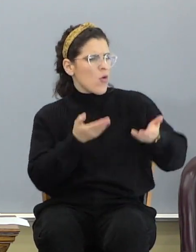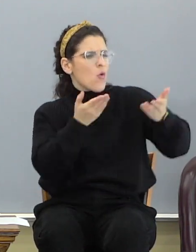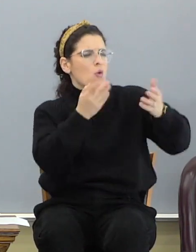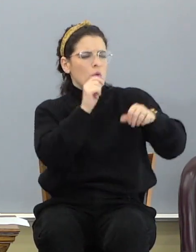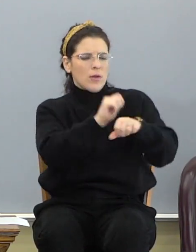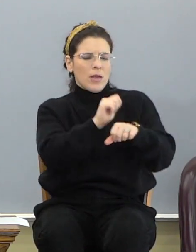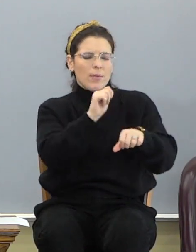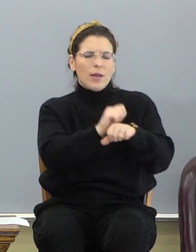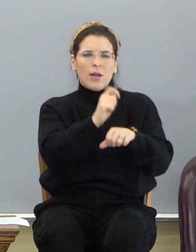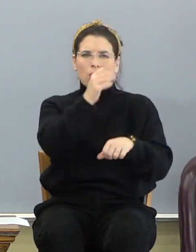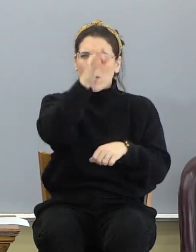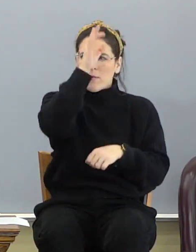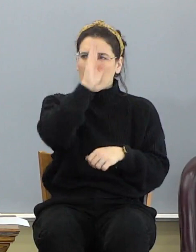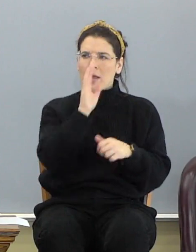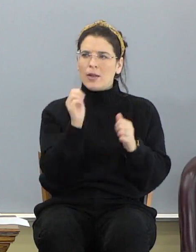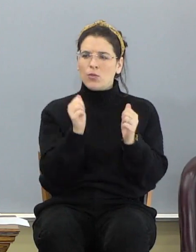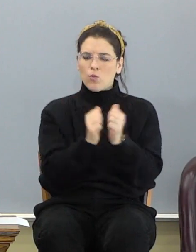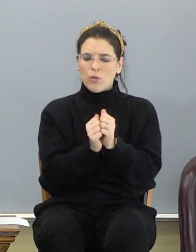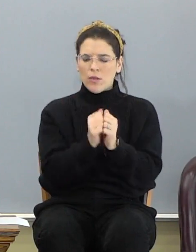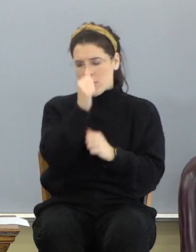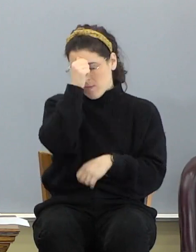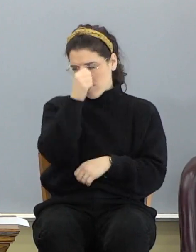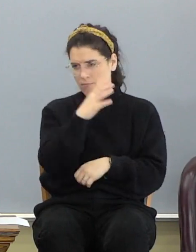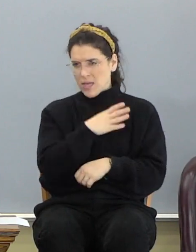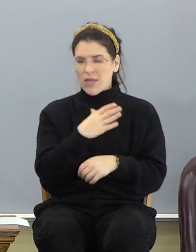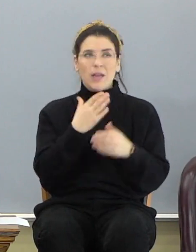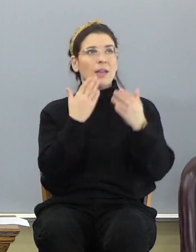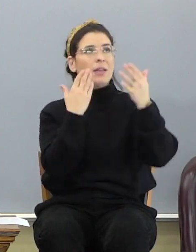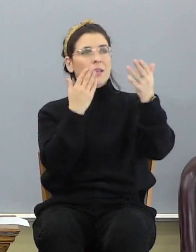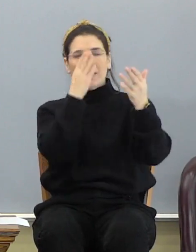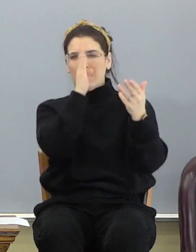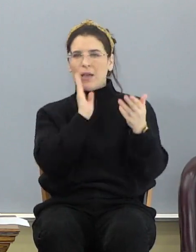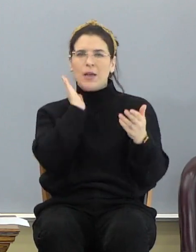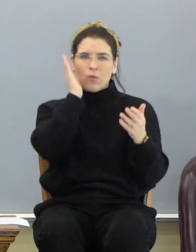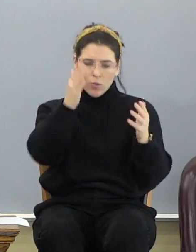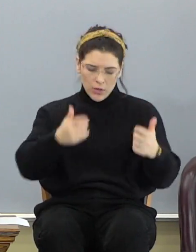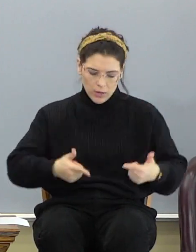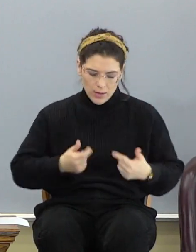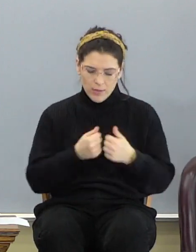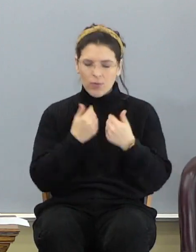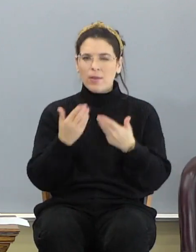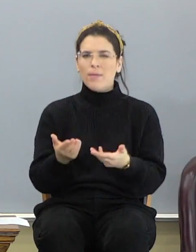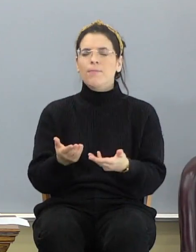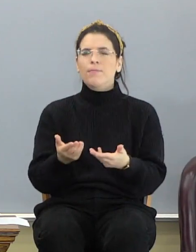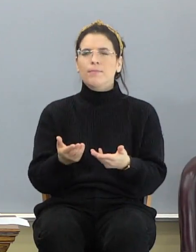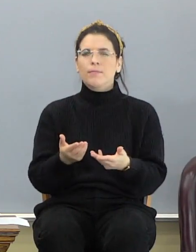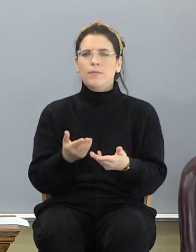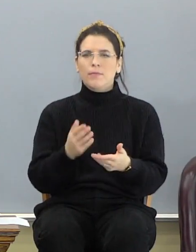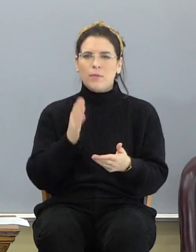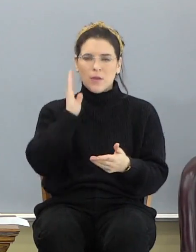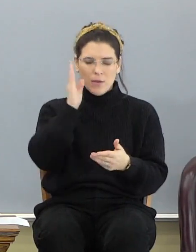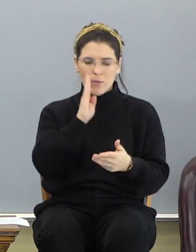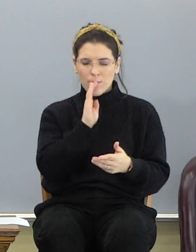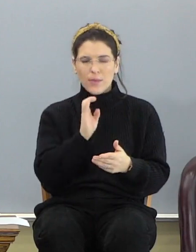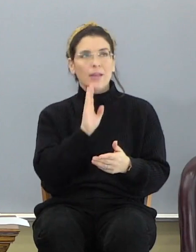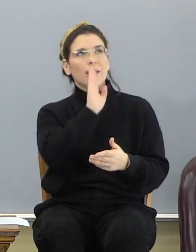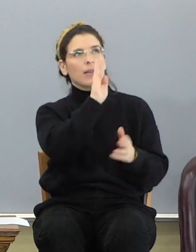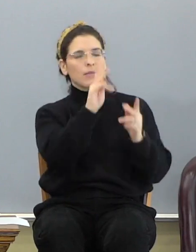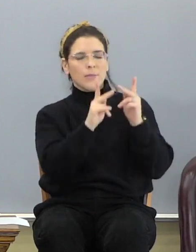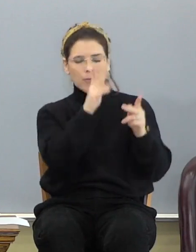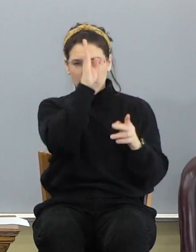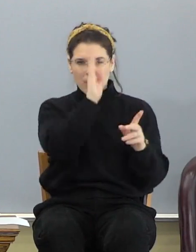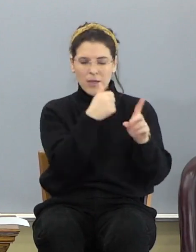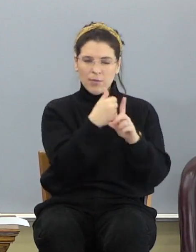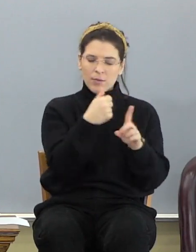is with men, and He, God, will dwell with them. And they shall be His people, and God Himself